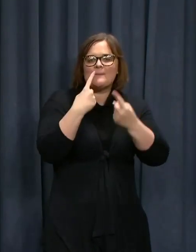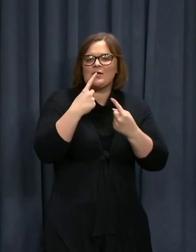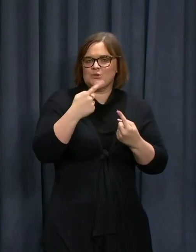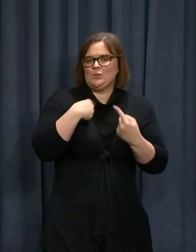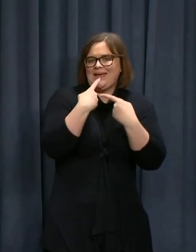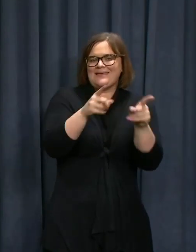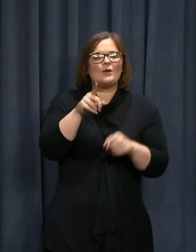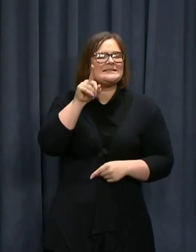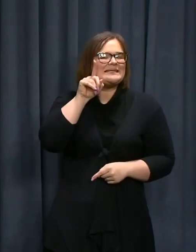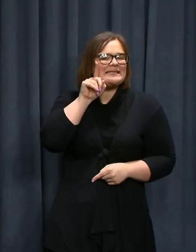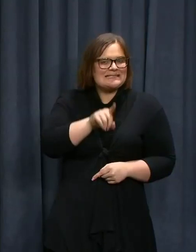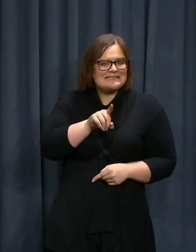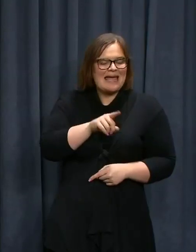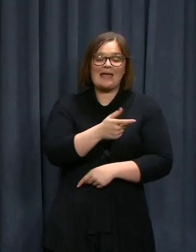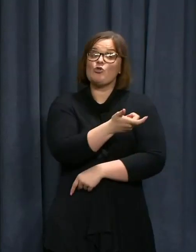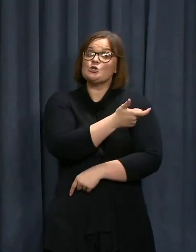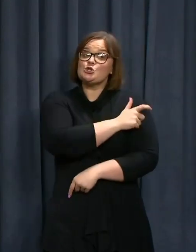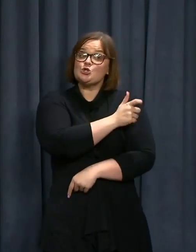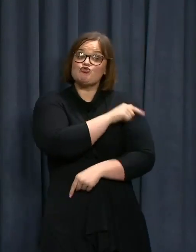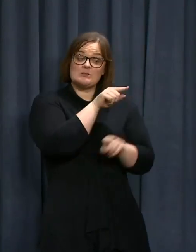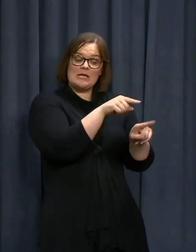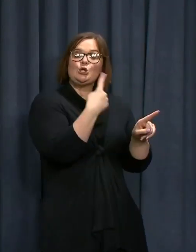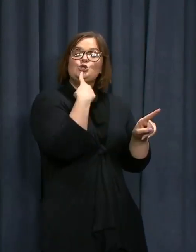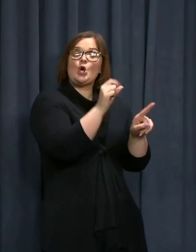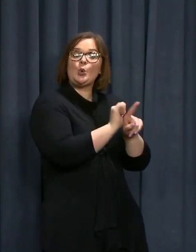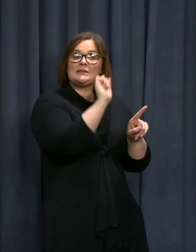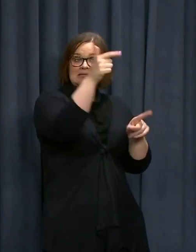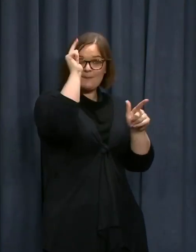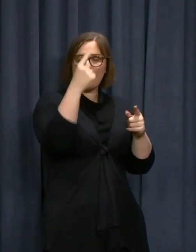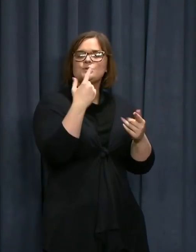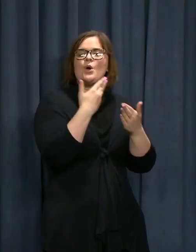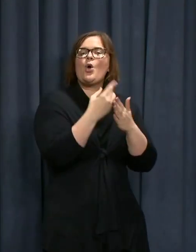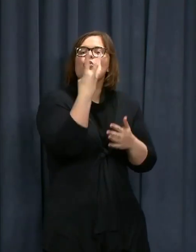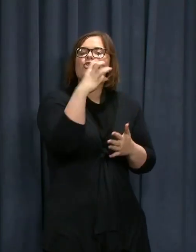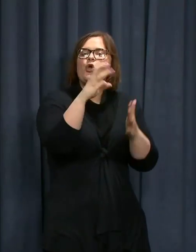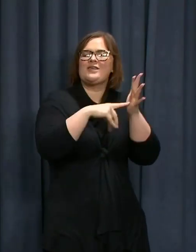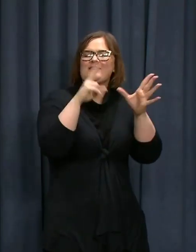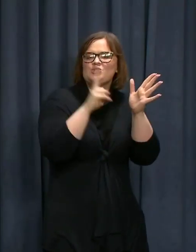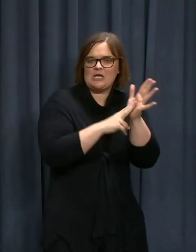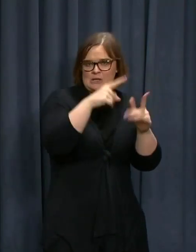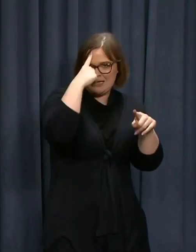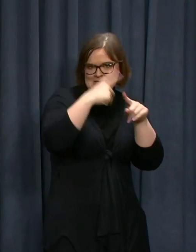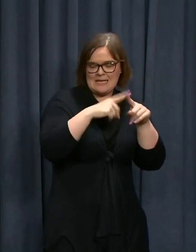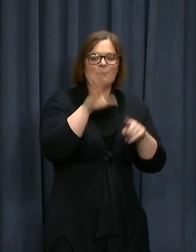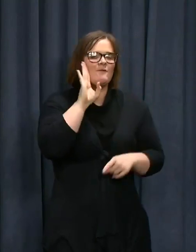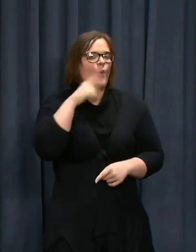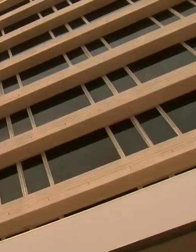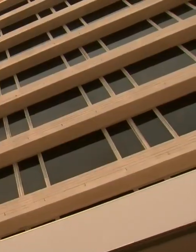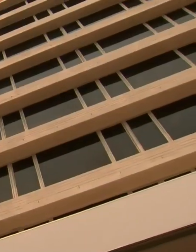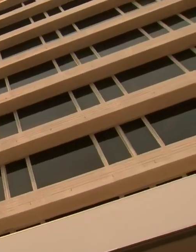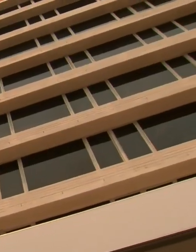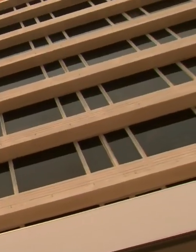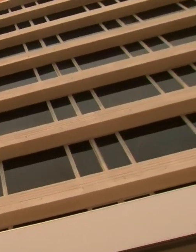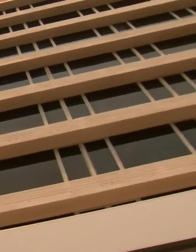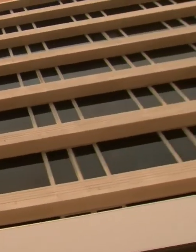yesterday the security guard told his employer that he was sick on the 30th of January not the 28th as I previously advised.